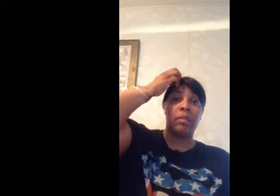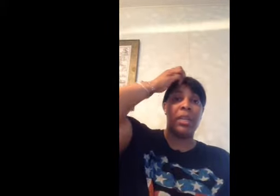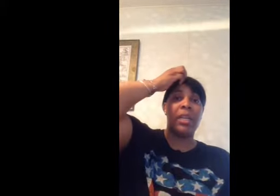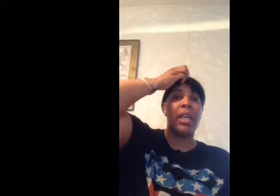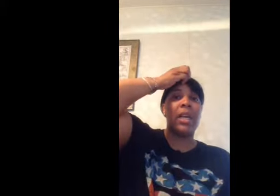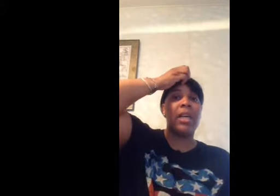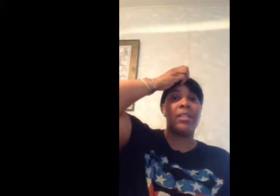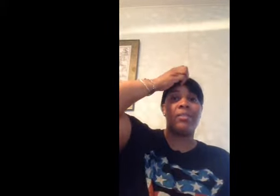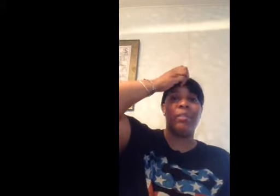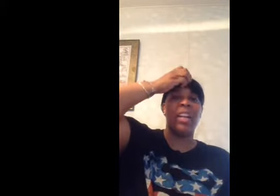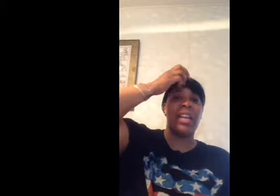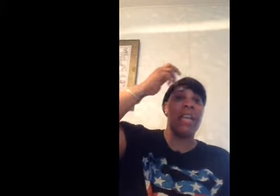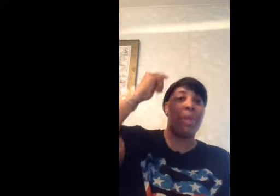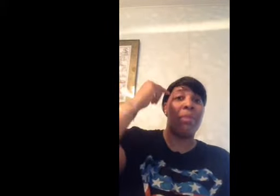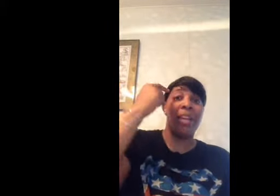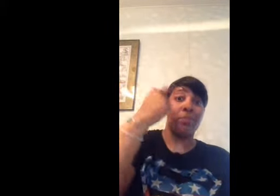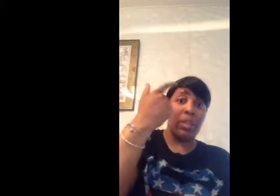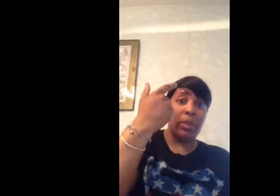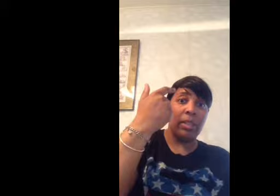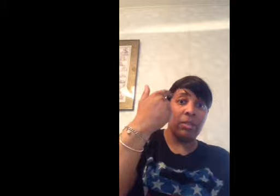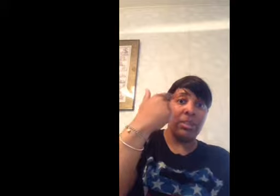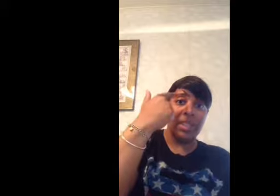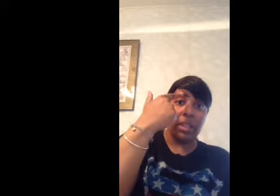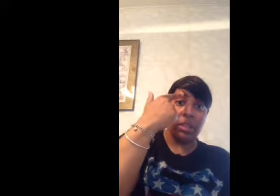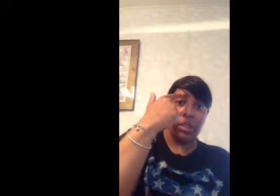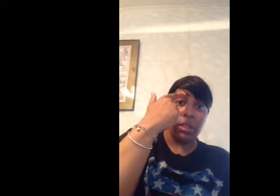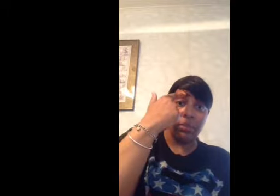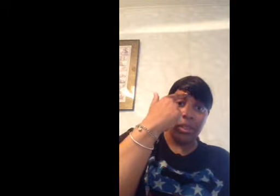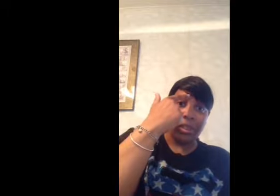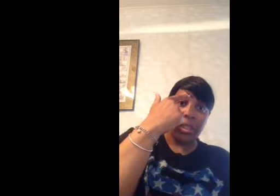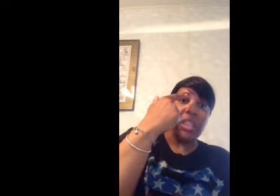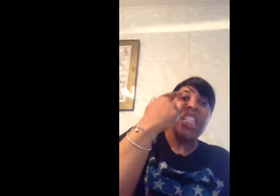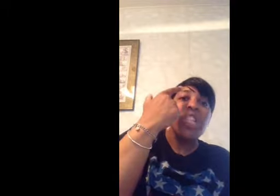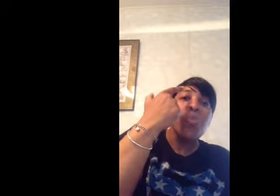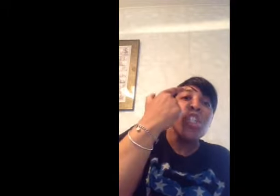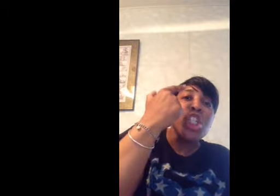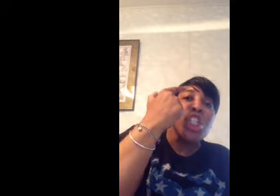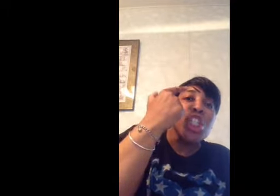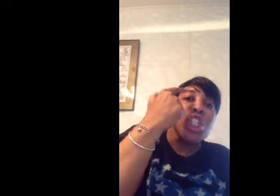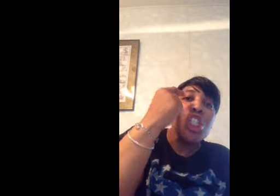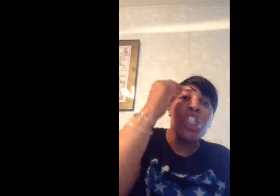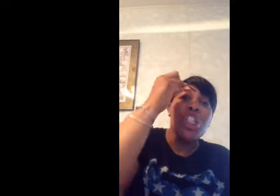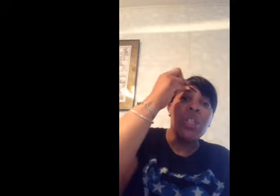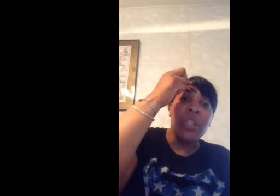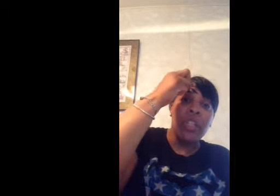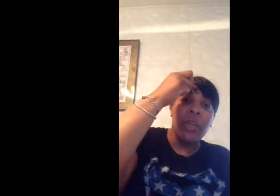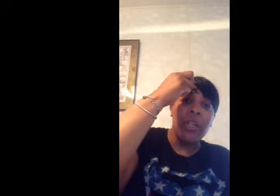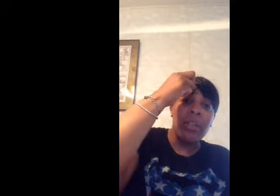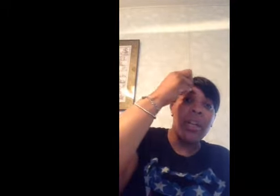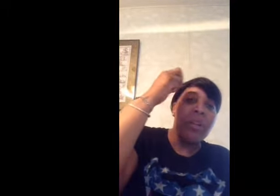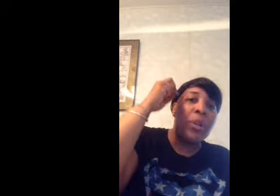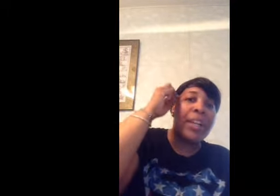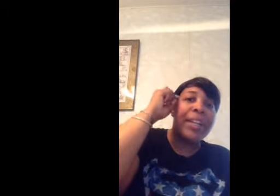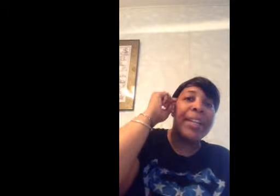because I hate my banks by the way just in case you know because this one just can't stay still you know what I'm going to do this